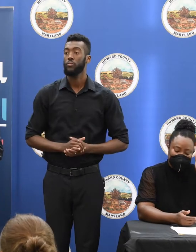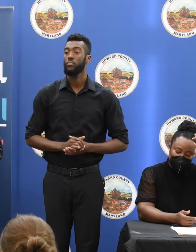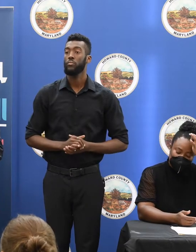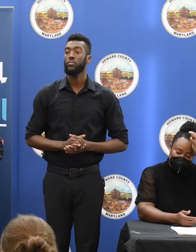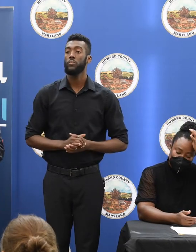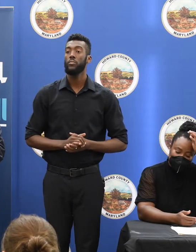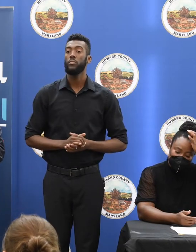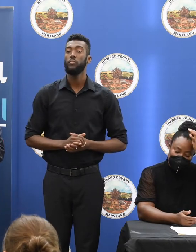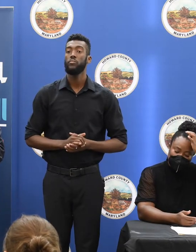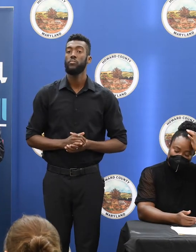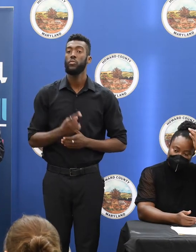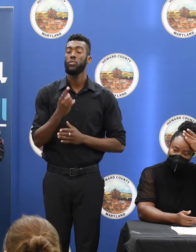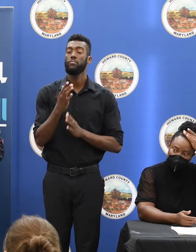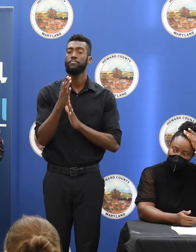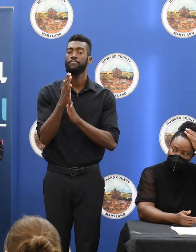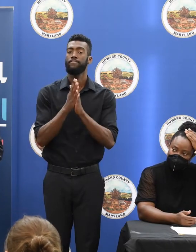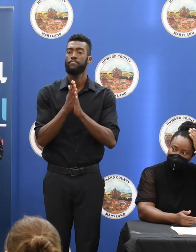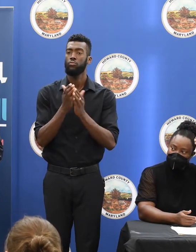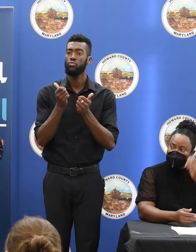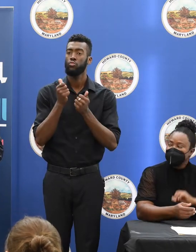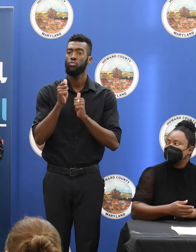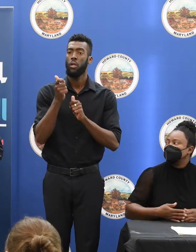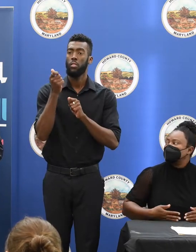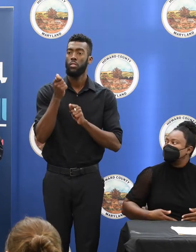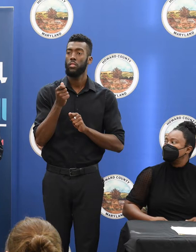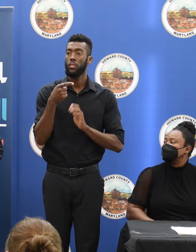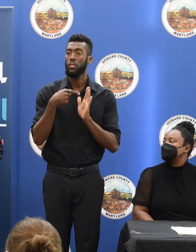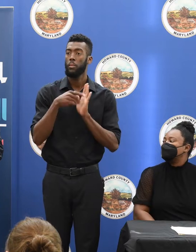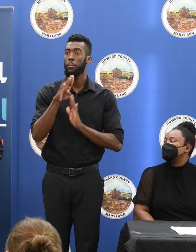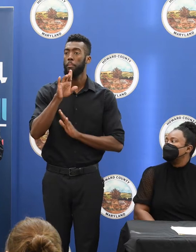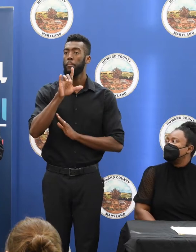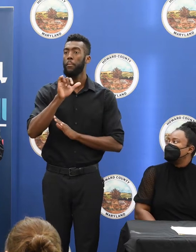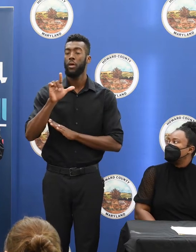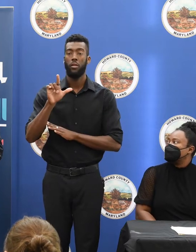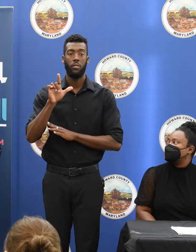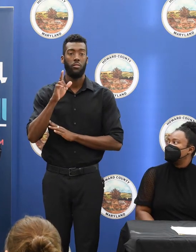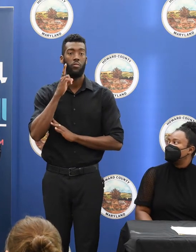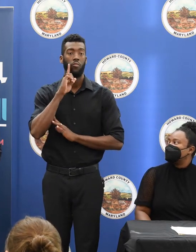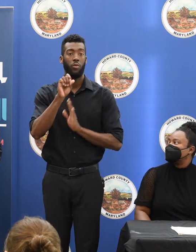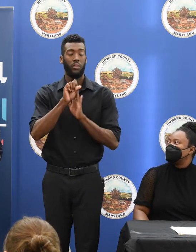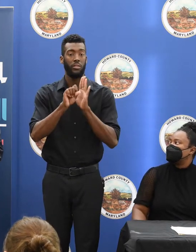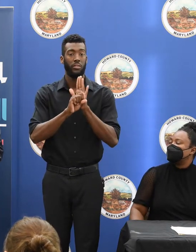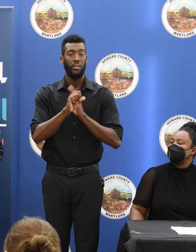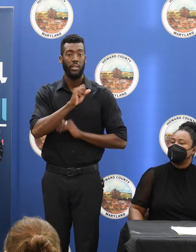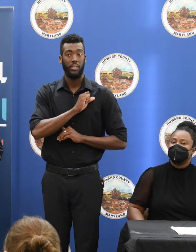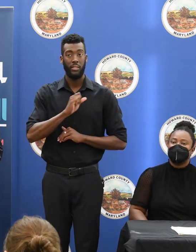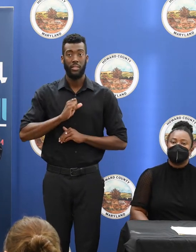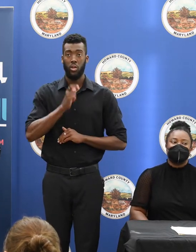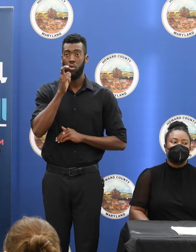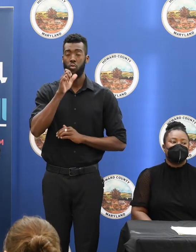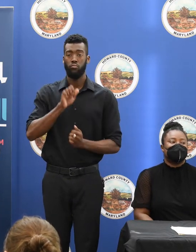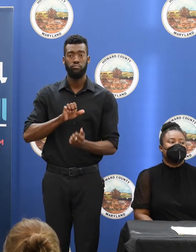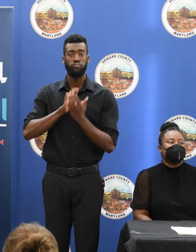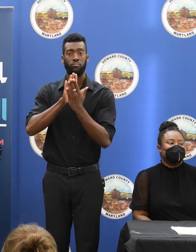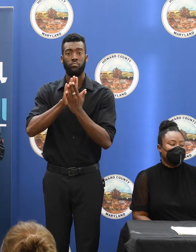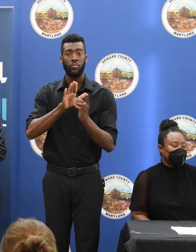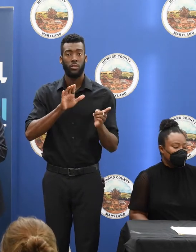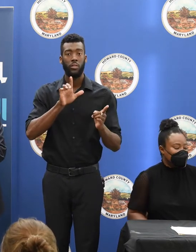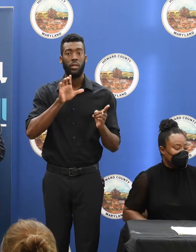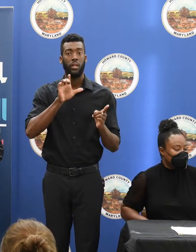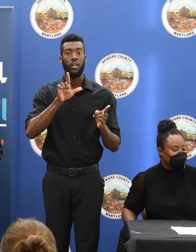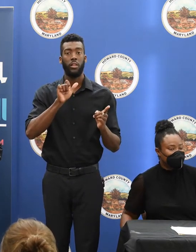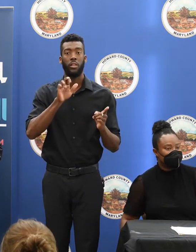was an effort to weaken the bill in the state senate, the person who stood up to them on the floor of the senate was Senator Clarence Lamb.